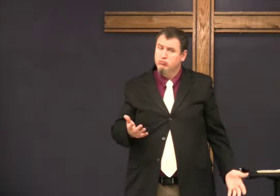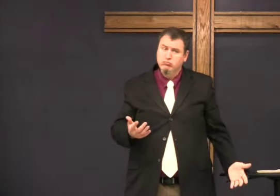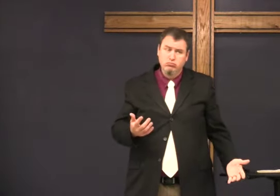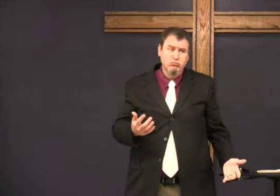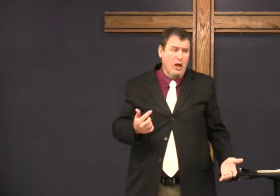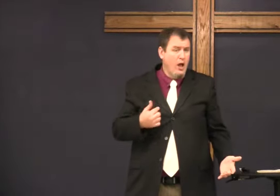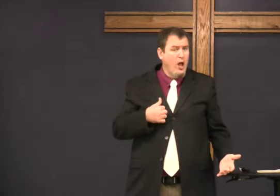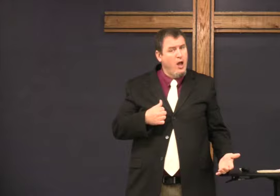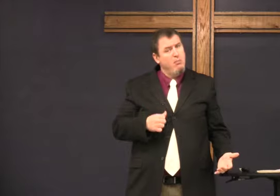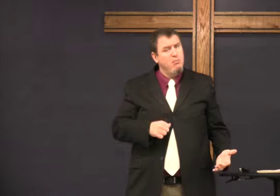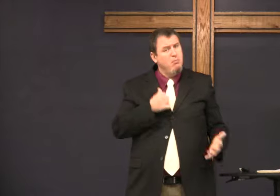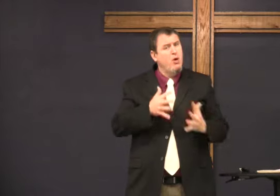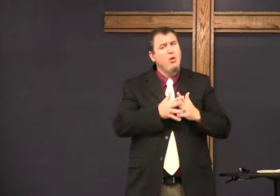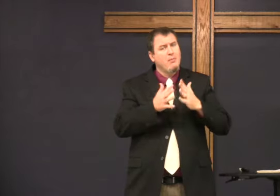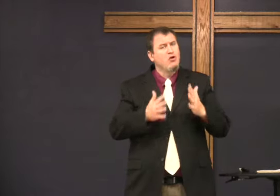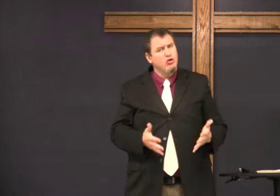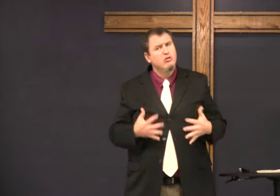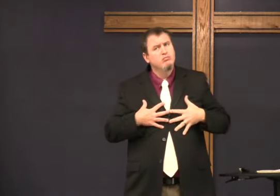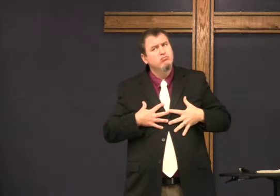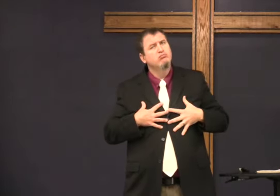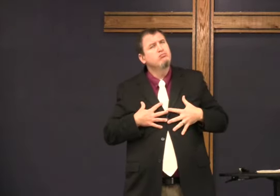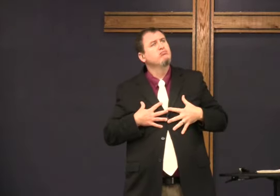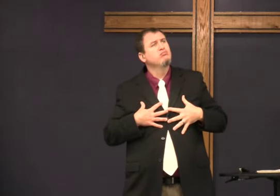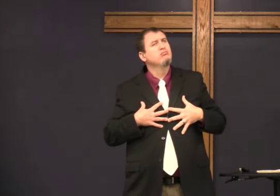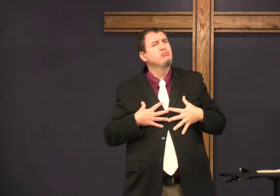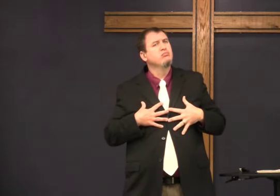Me too. I'm proud to be an American.